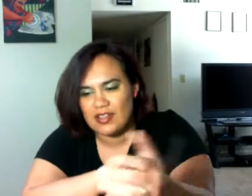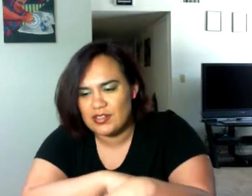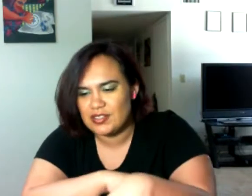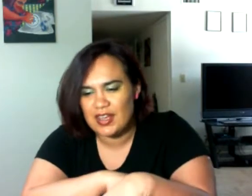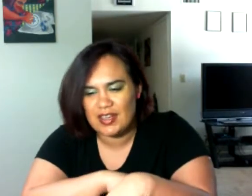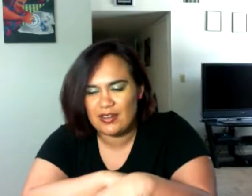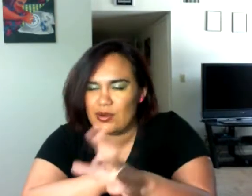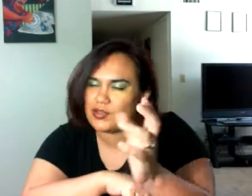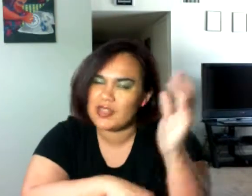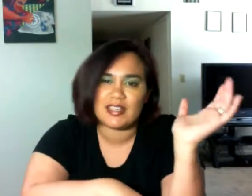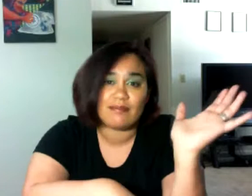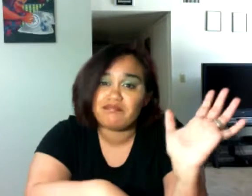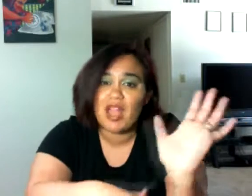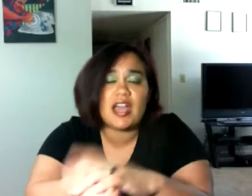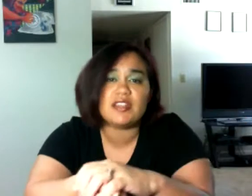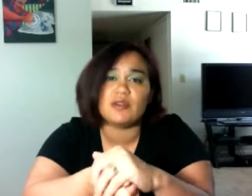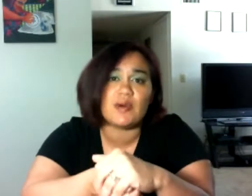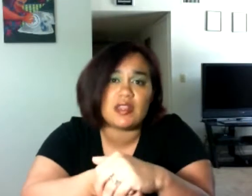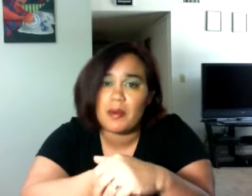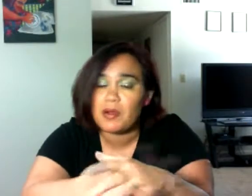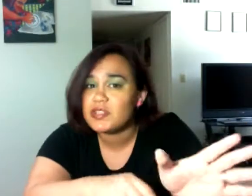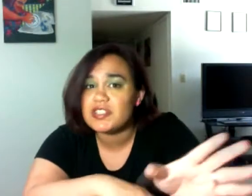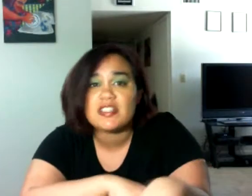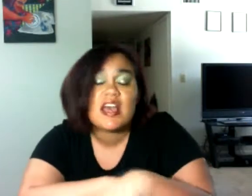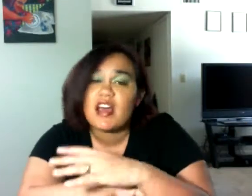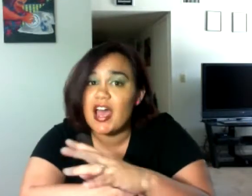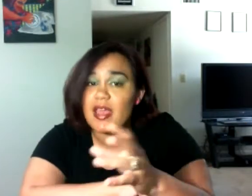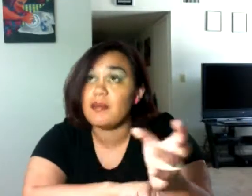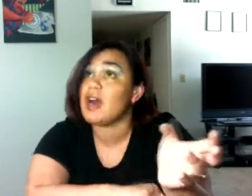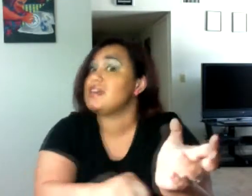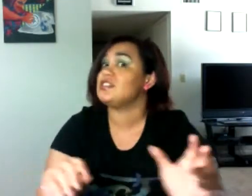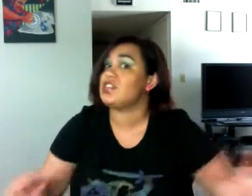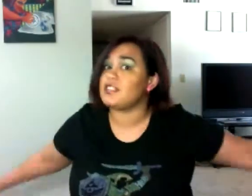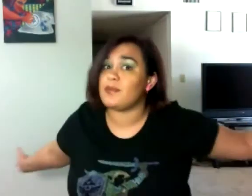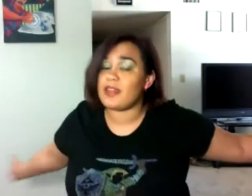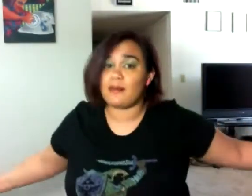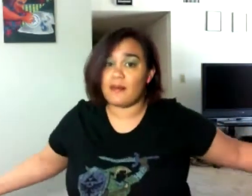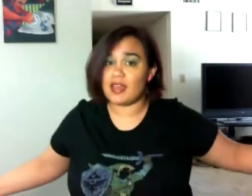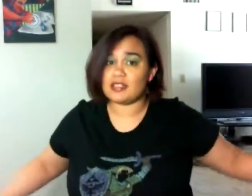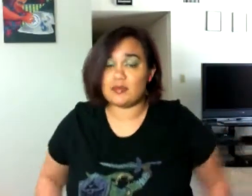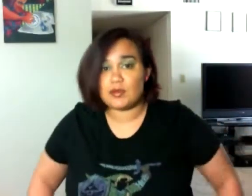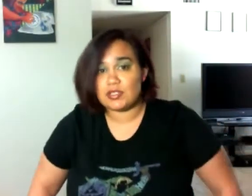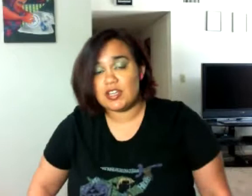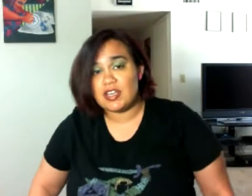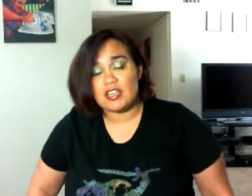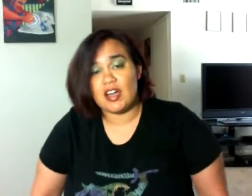others, uh, horse racing. I don't know anything about horses. I am not as enchanted by them as most young